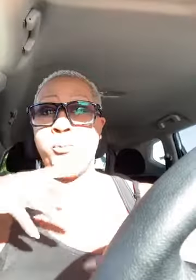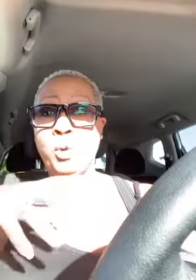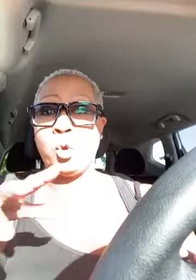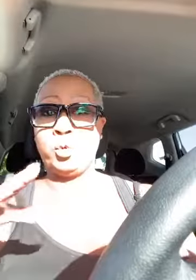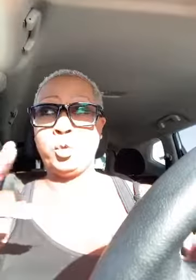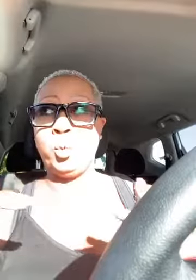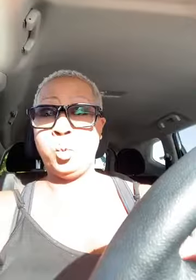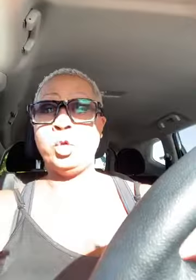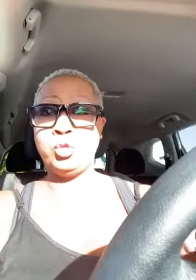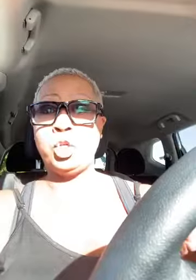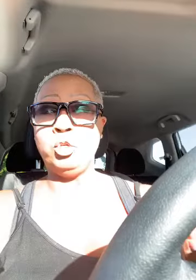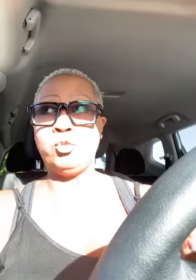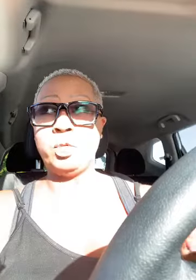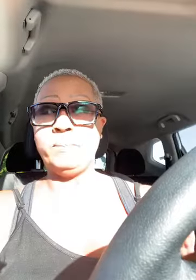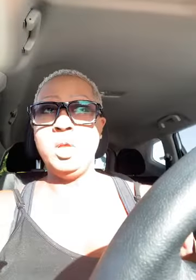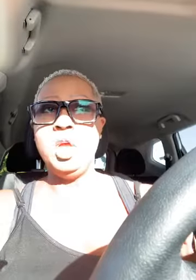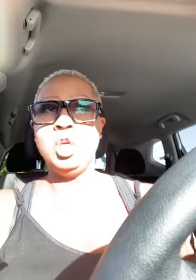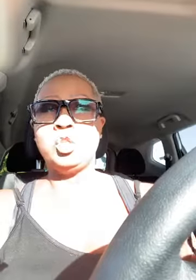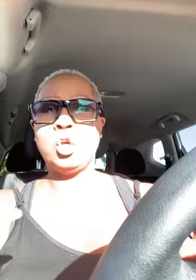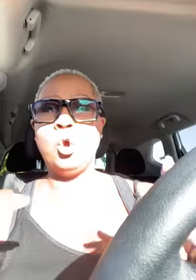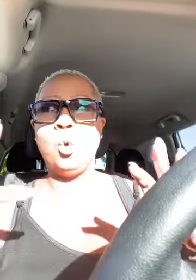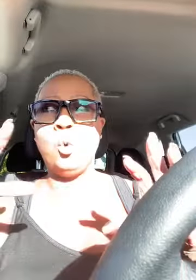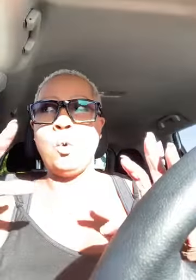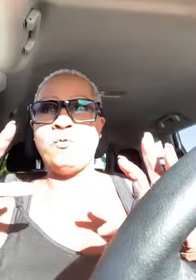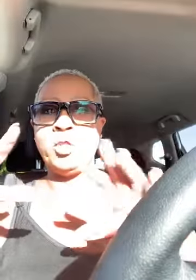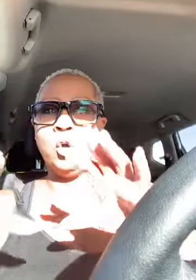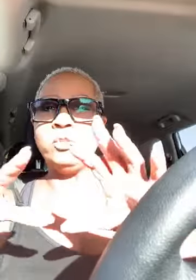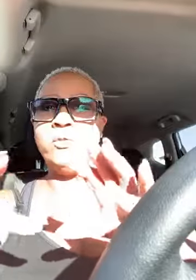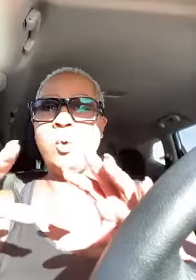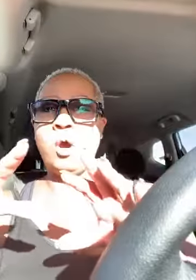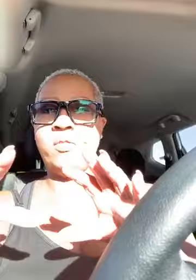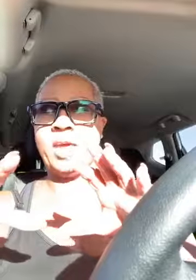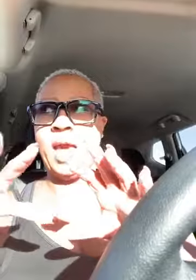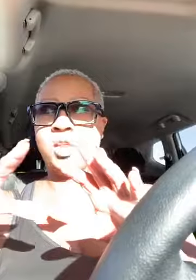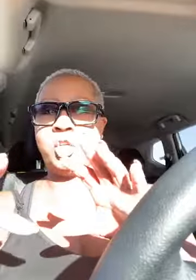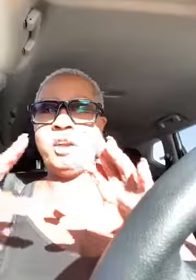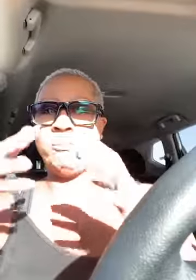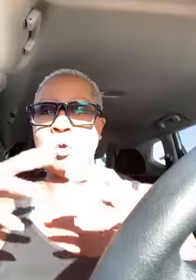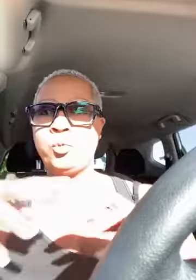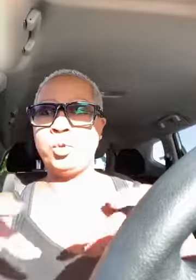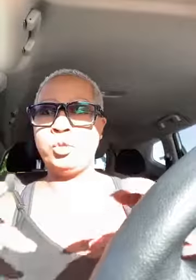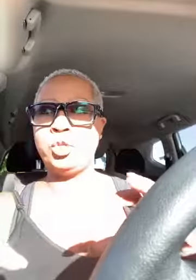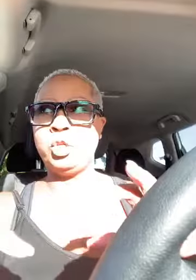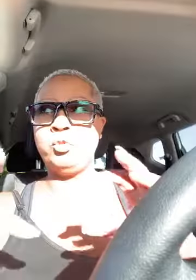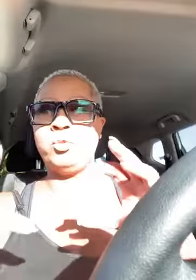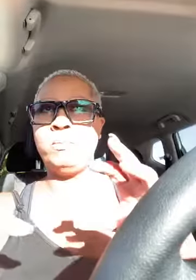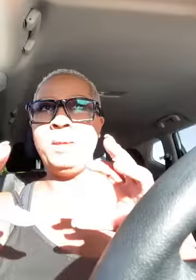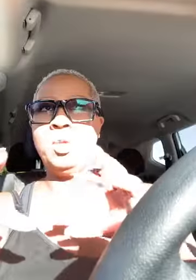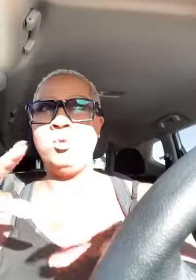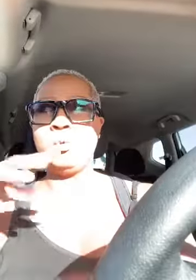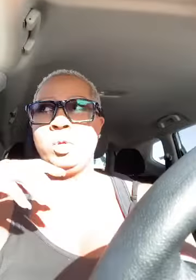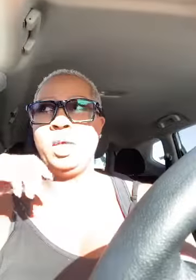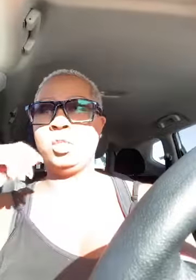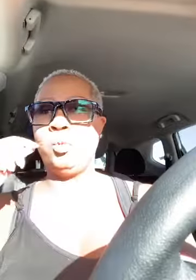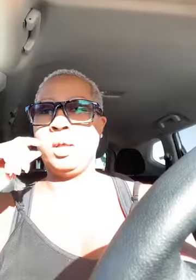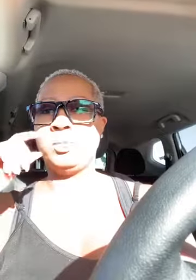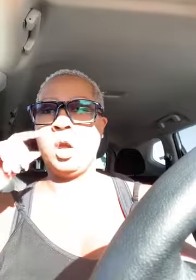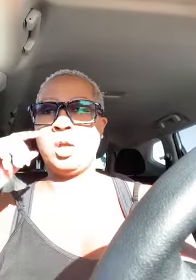birthed real children so for those of you all that actually have birthed real children maybe you can relate to what i'm talking